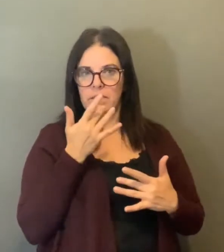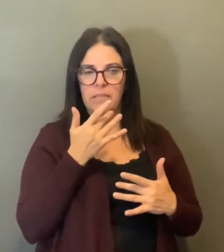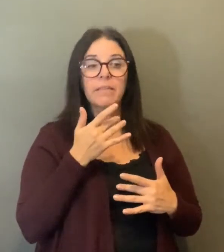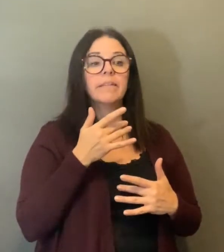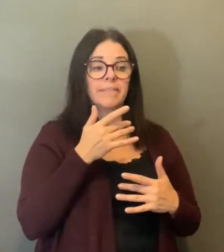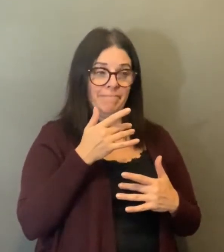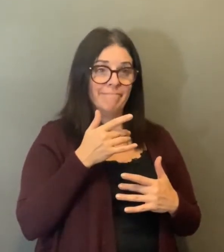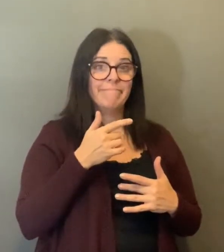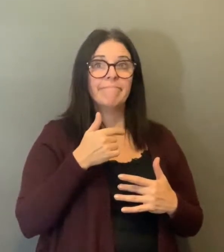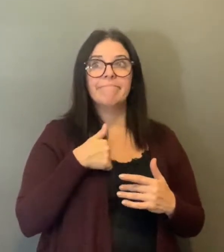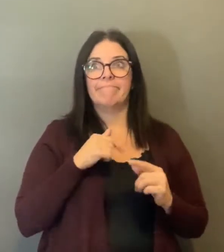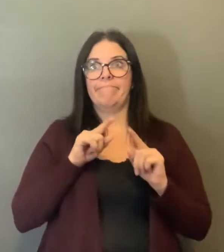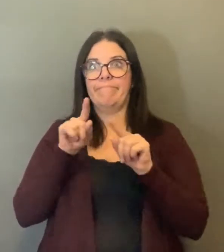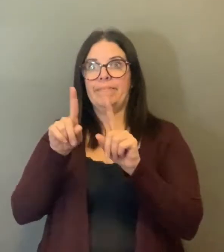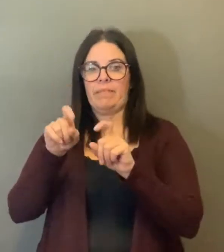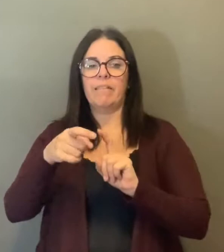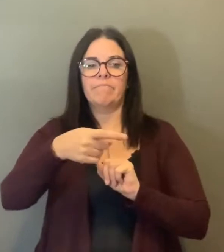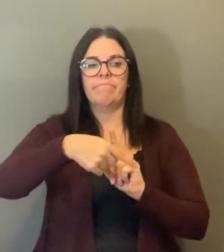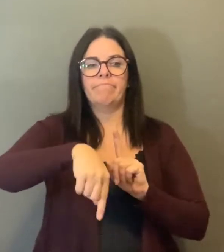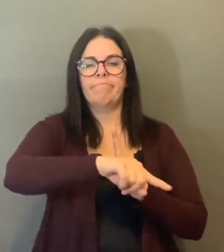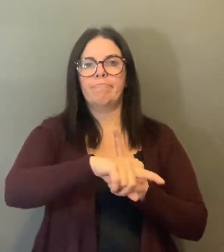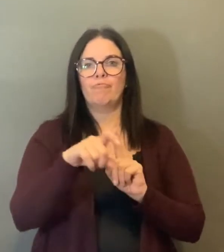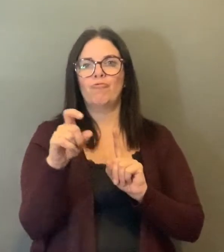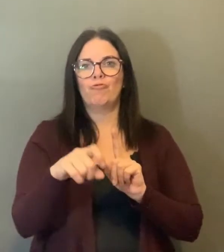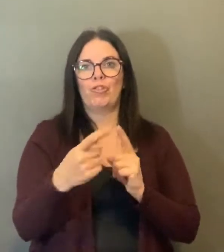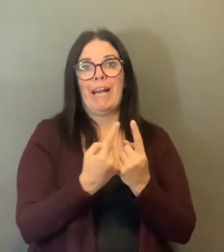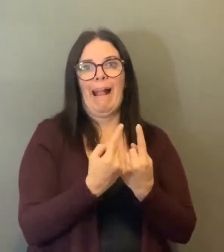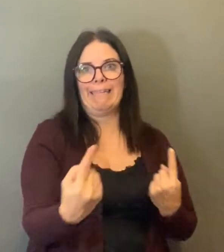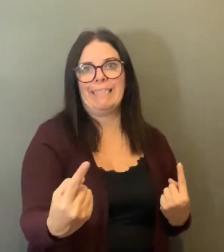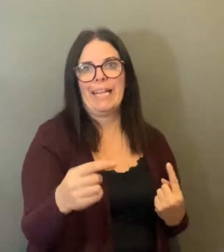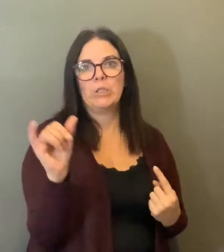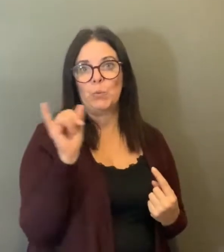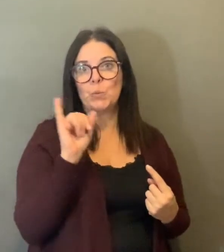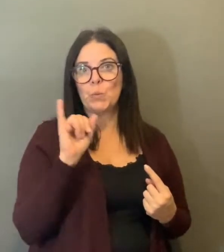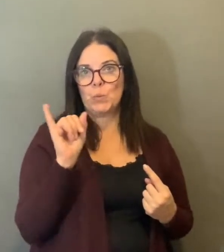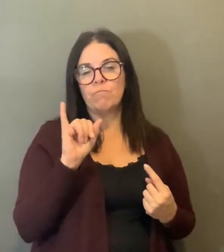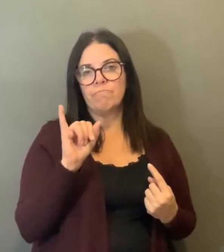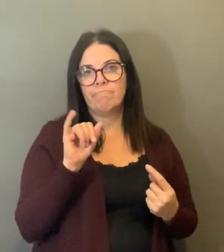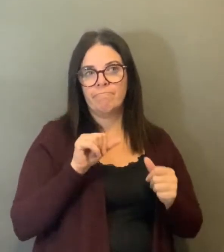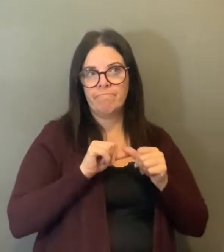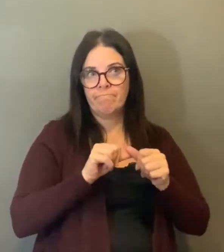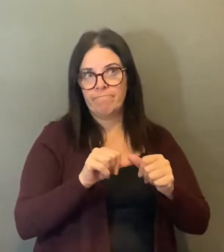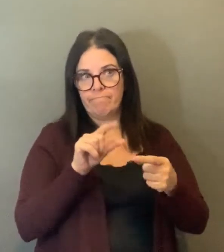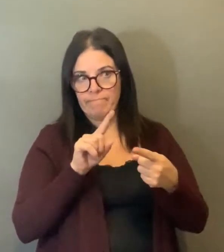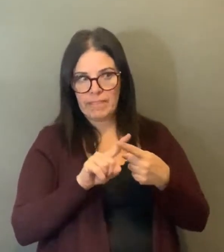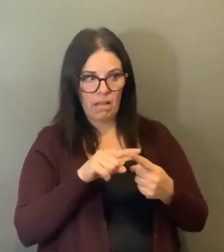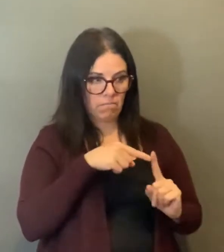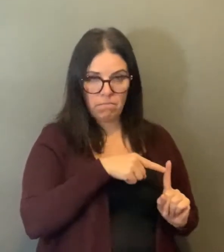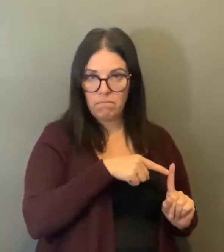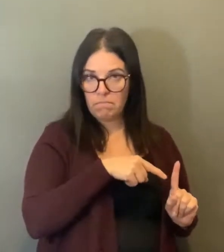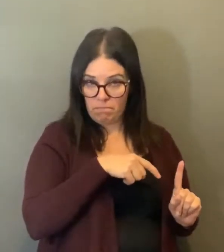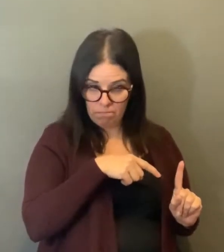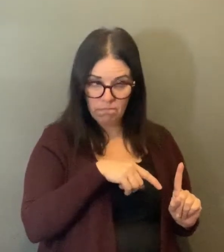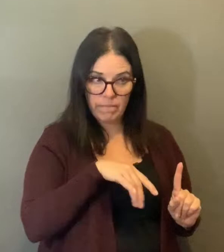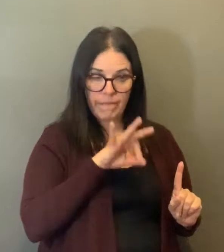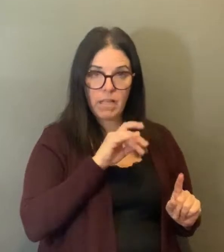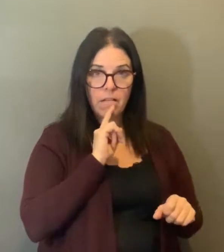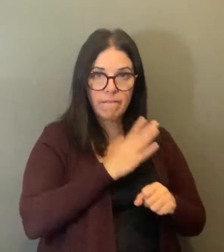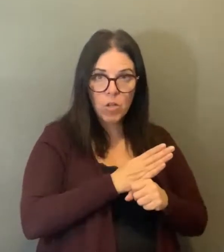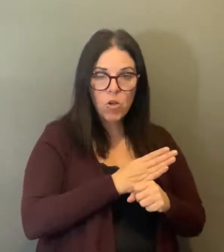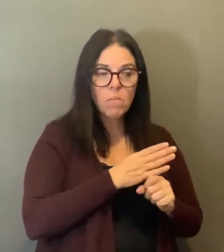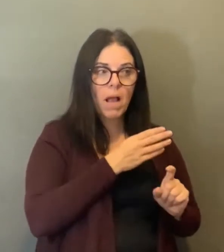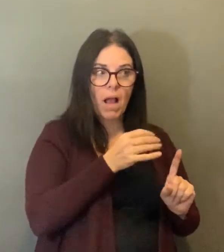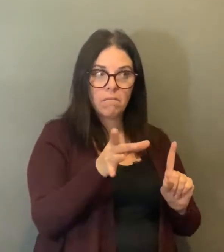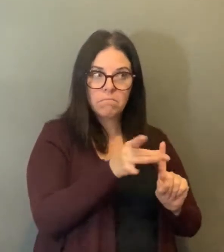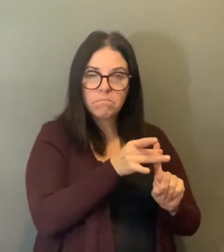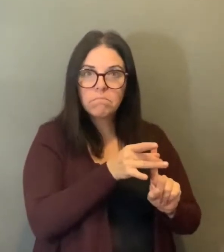who was symptomatic when everyone was exposed, everyone should be in isolation while the person is recovering. And until